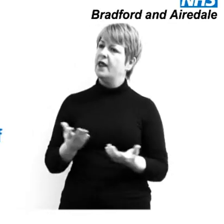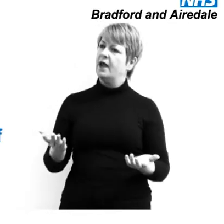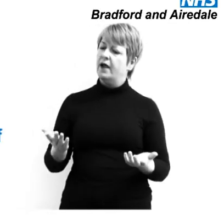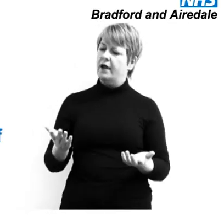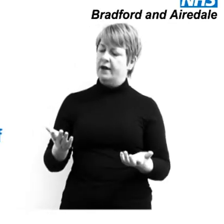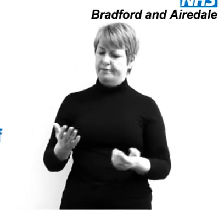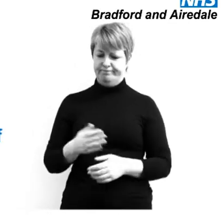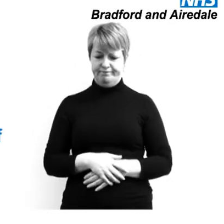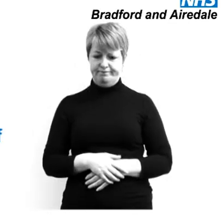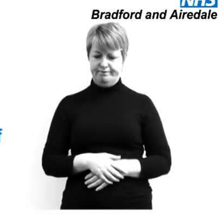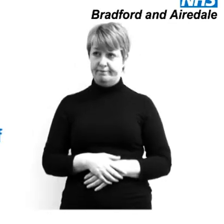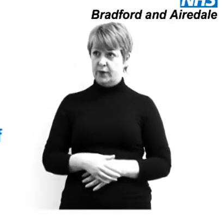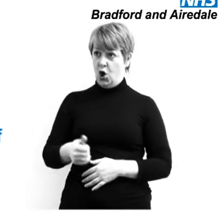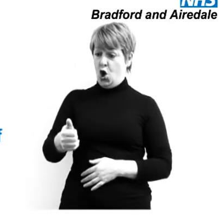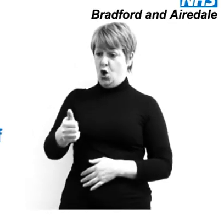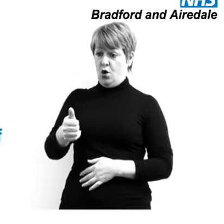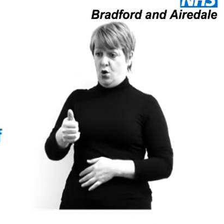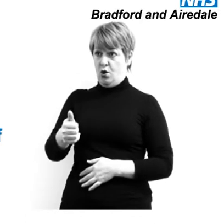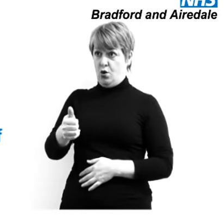How will I know if I am going to get a swine flu vaccination?